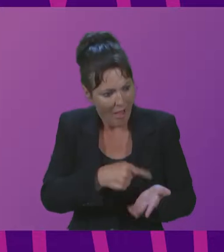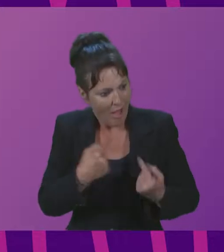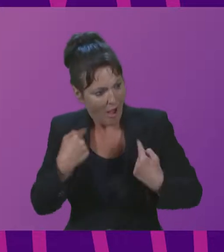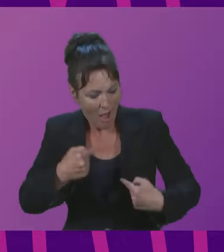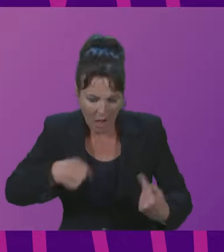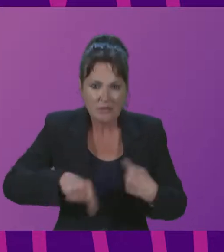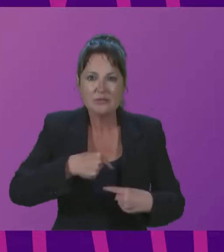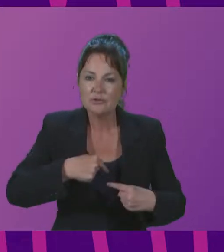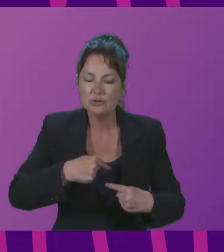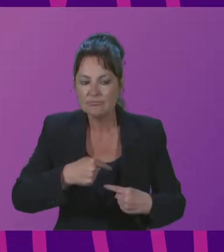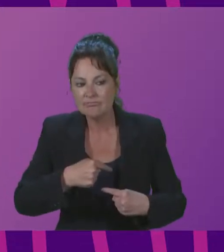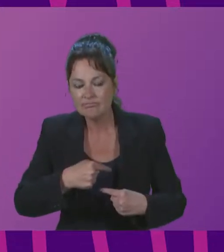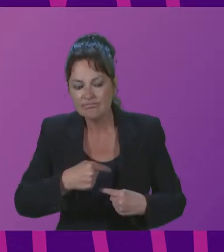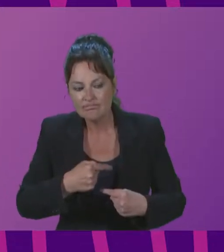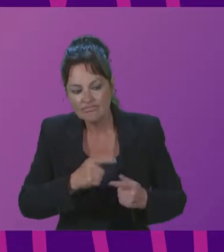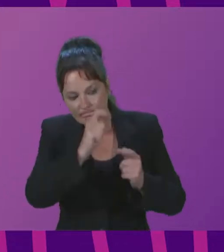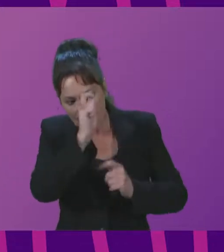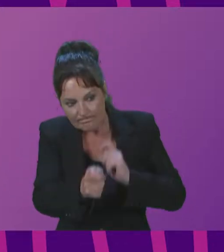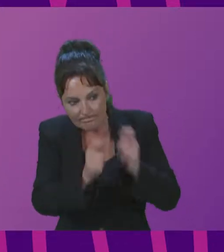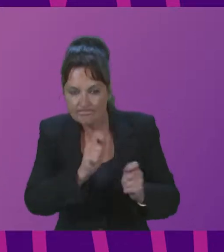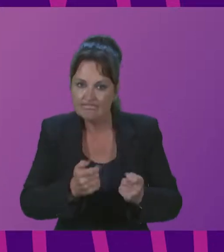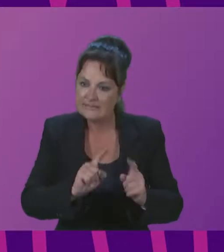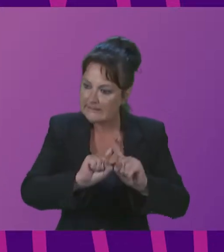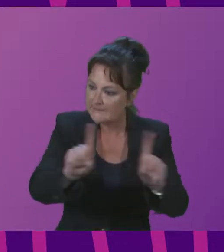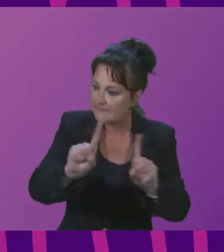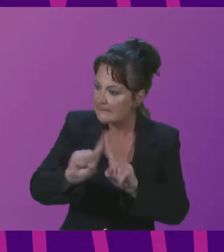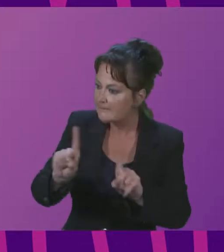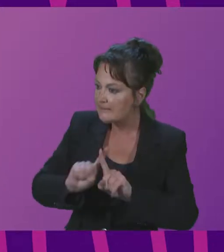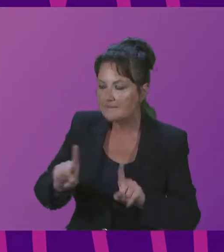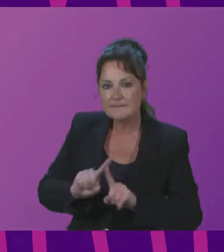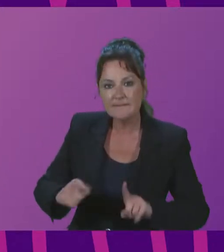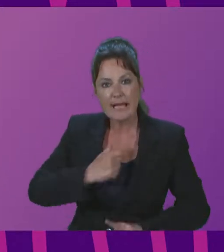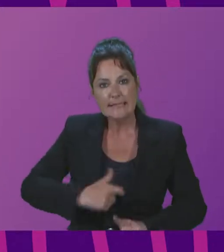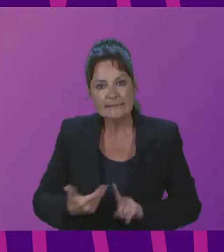identities and ethnic diversity.